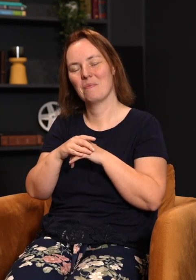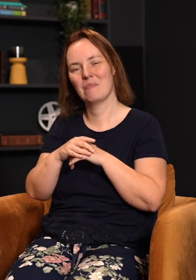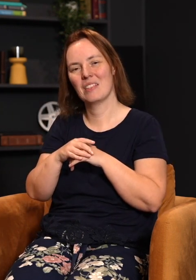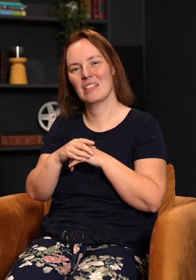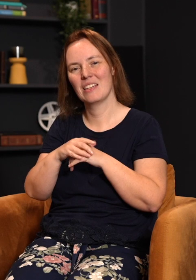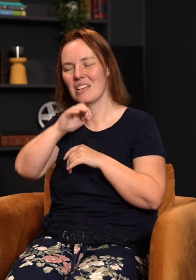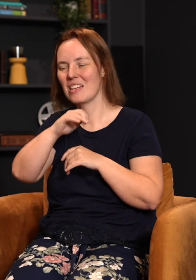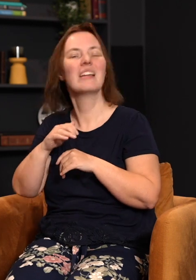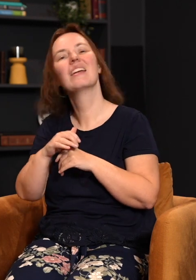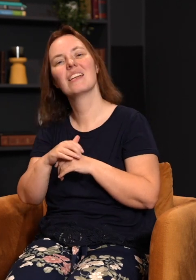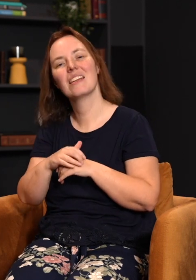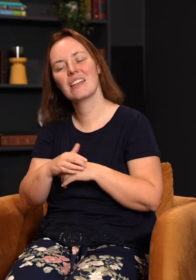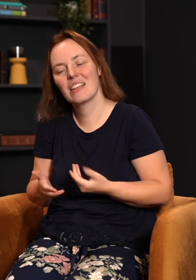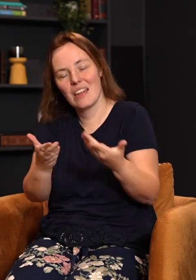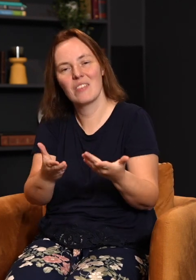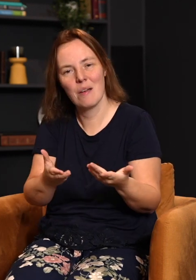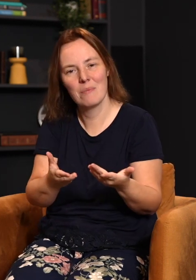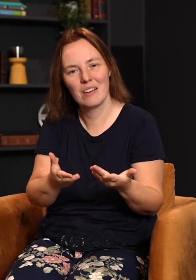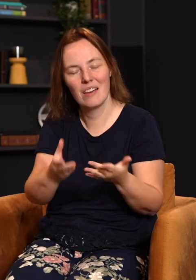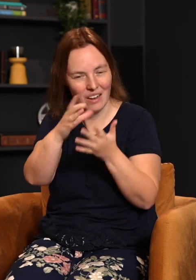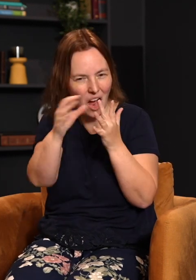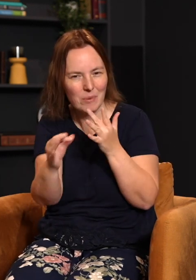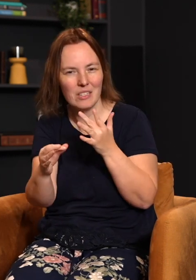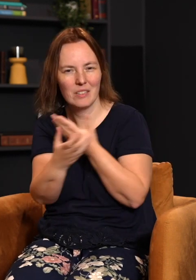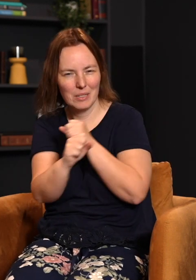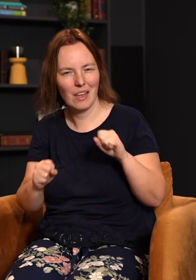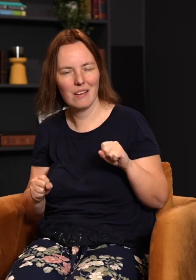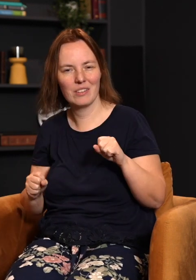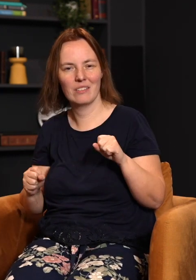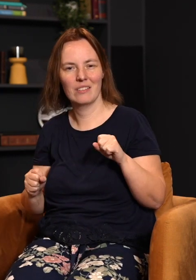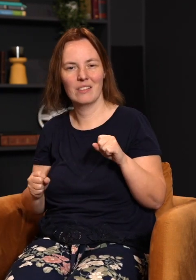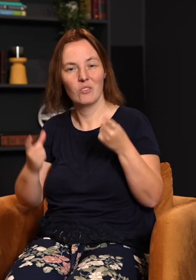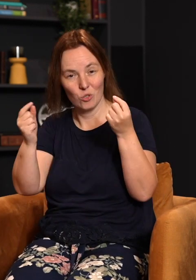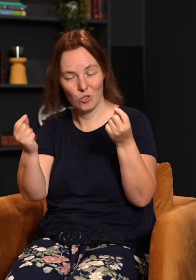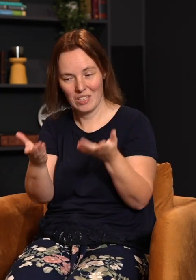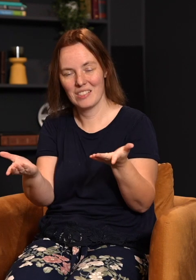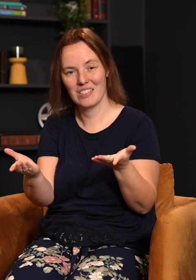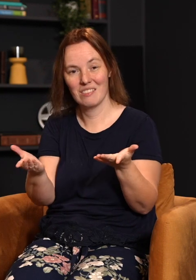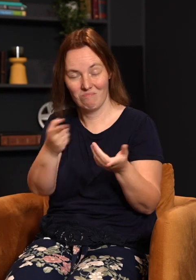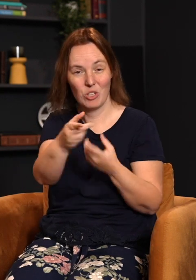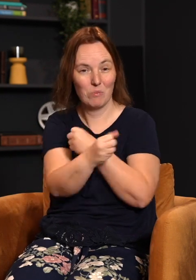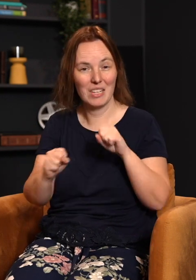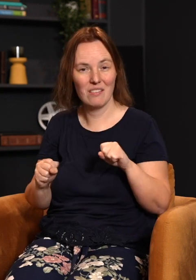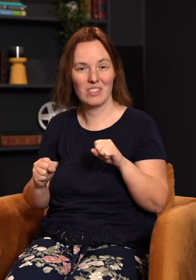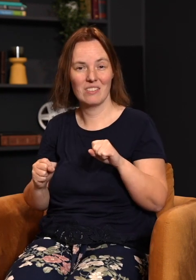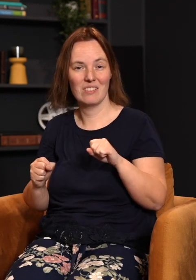going home. He didn't do that. He said, even in your sin and wickedness and your pagan beliefs, if you will do this thing, you can be saved.